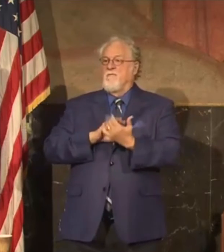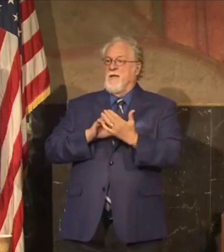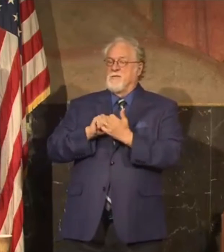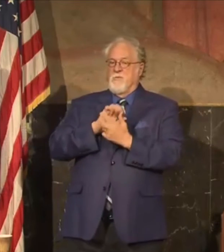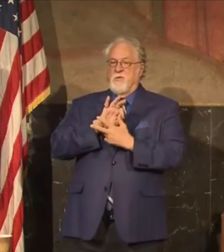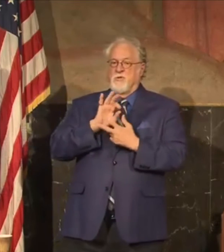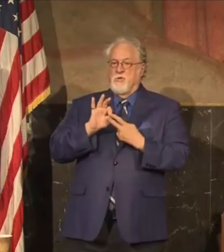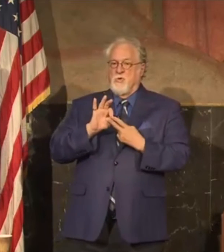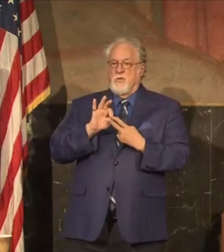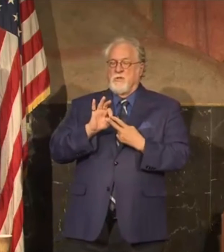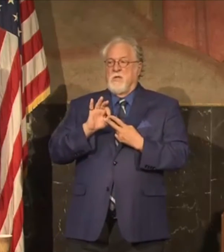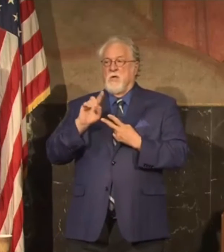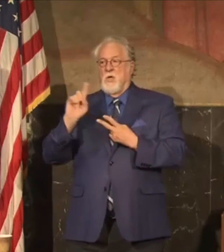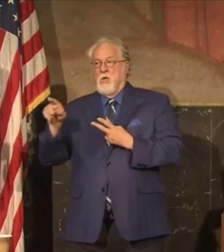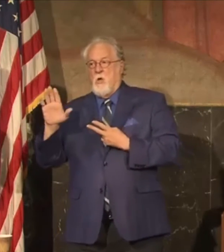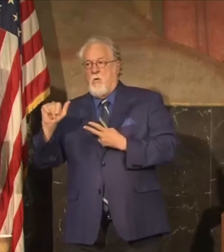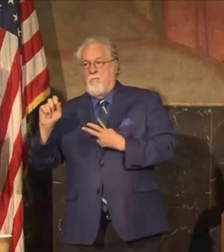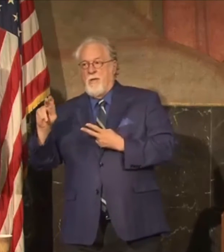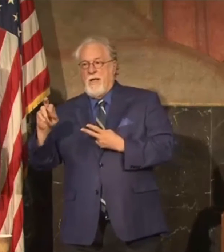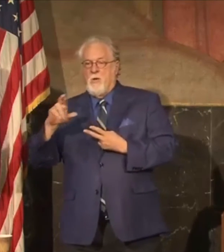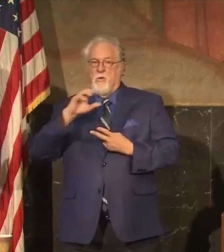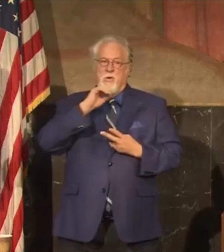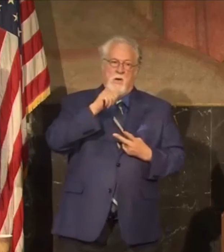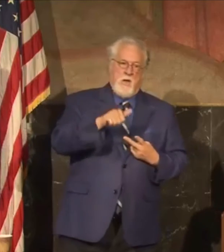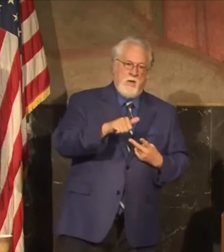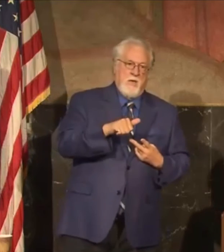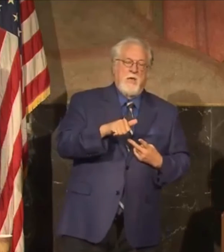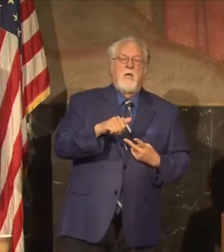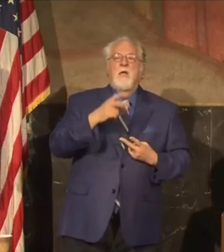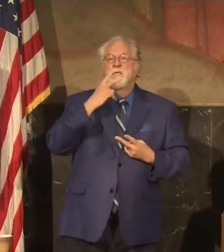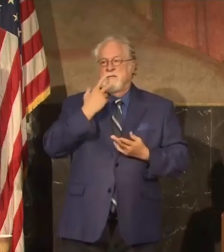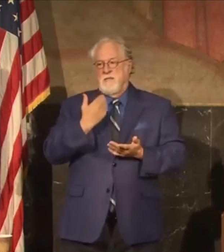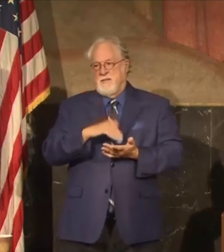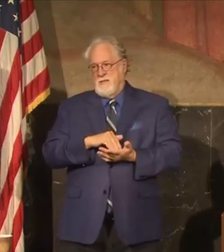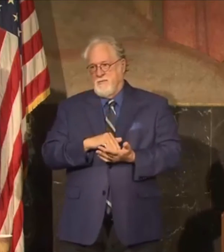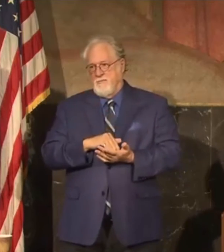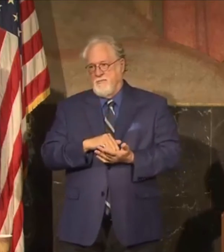choice of returning to the community. Crystal Whitman, Fox 44 News.